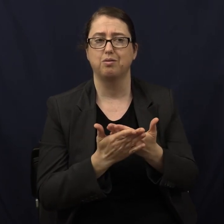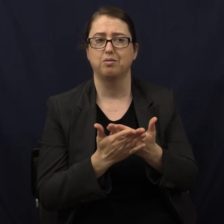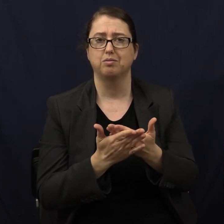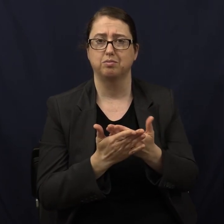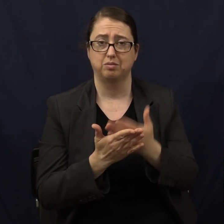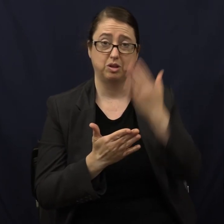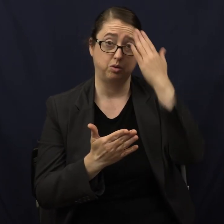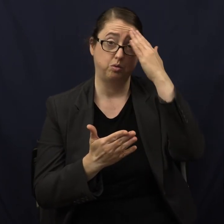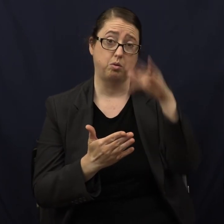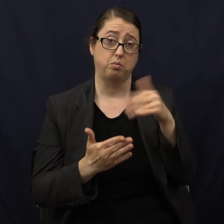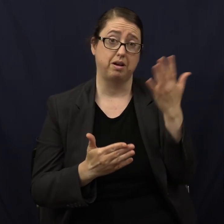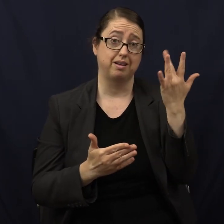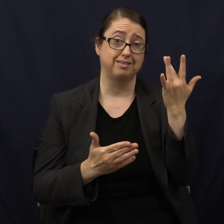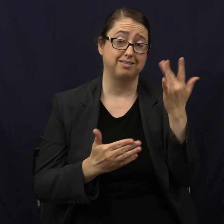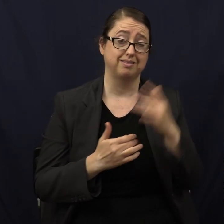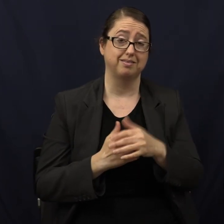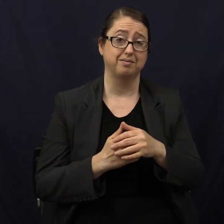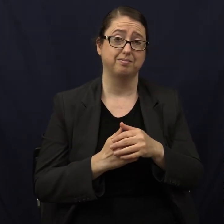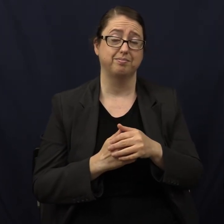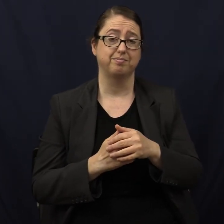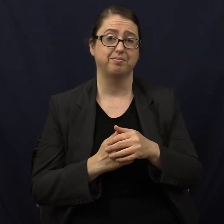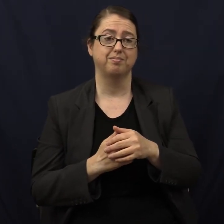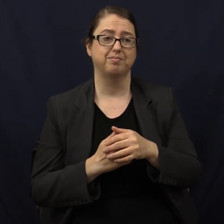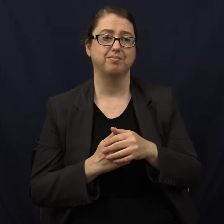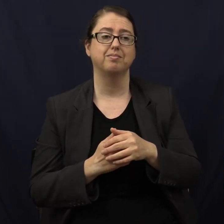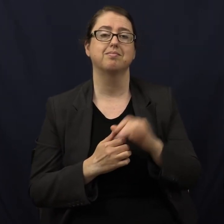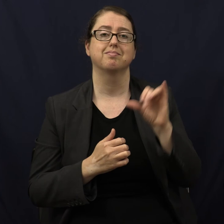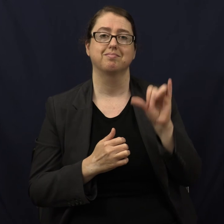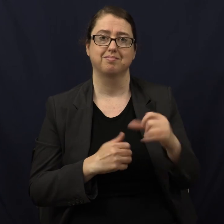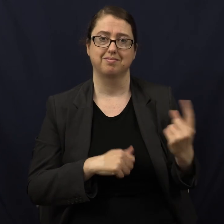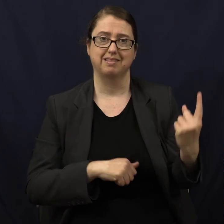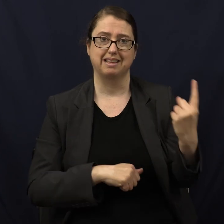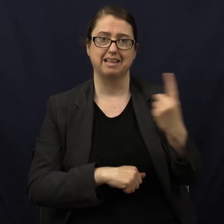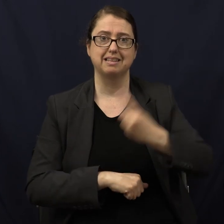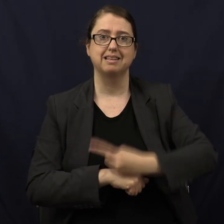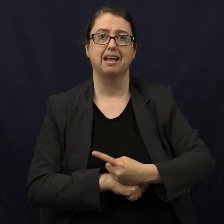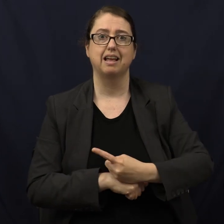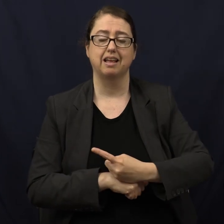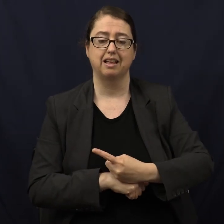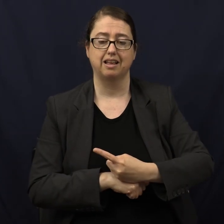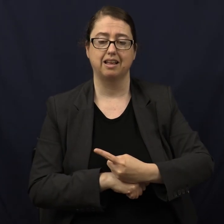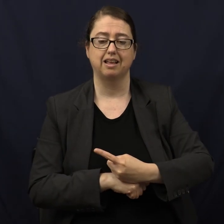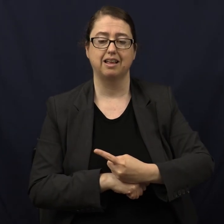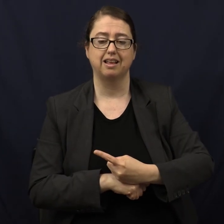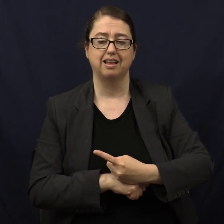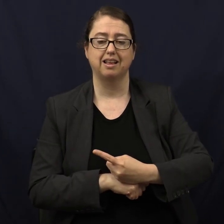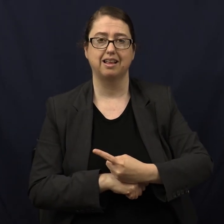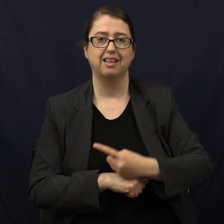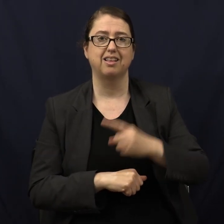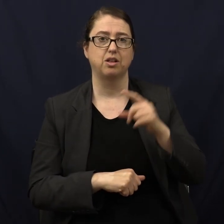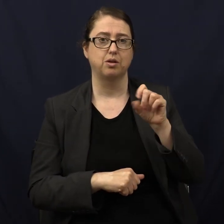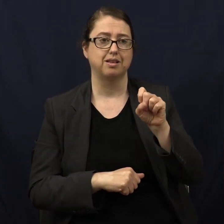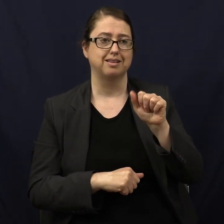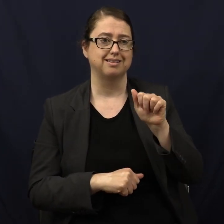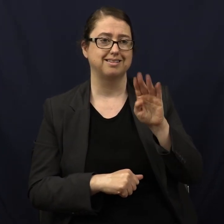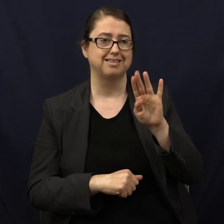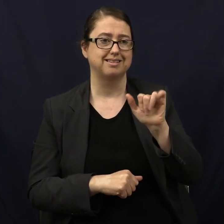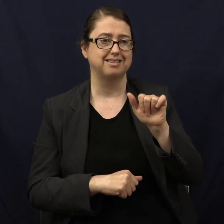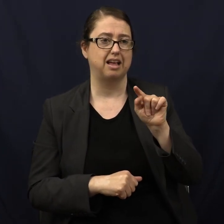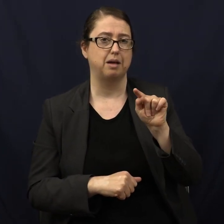Anyone know? Anyone know the rest of the passage? But that day was the Sabbath.